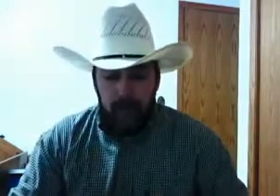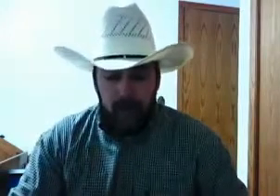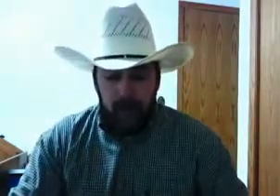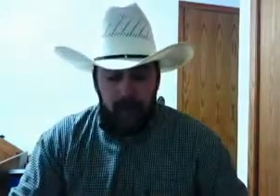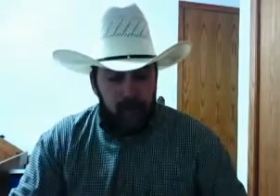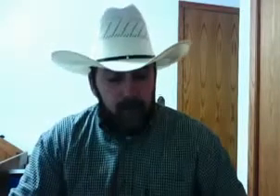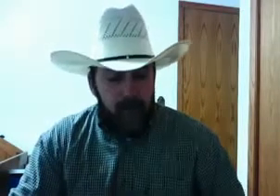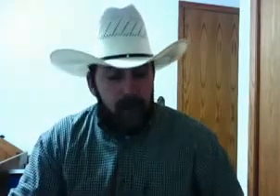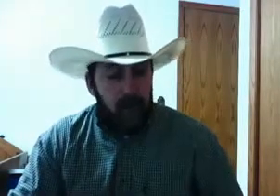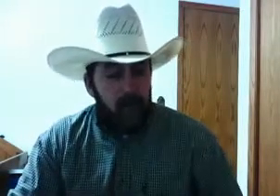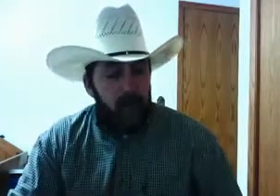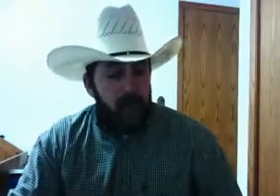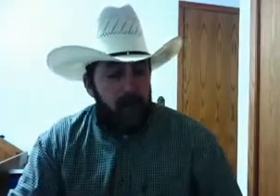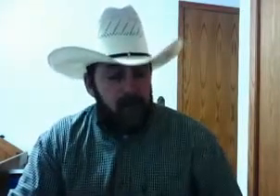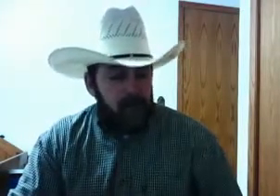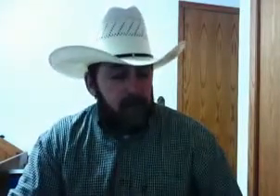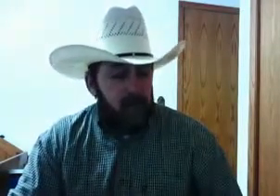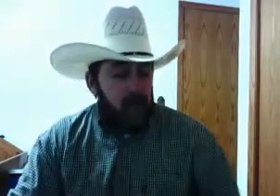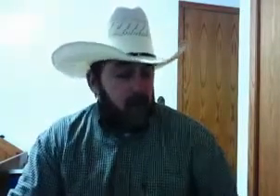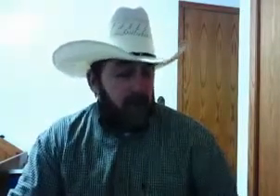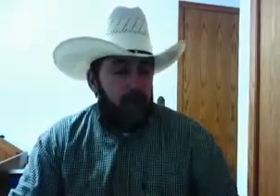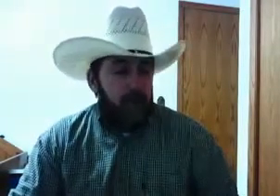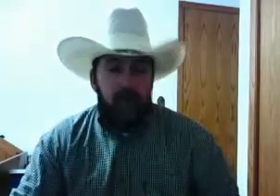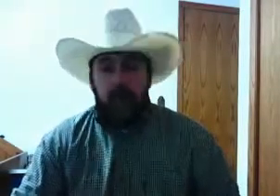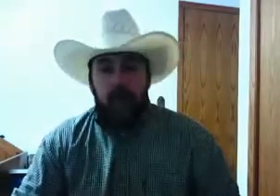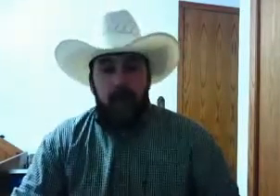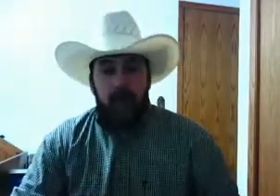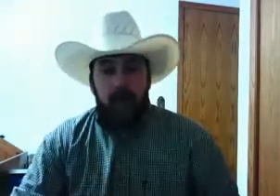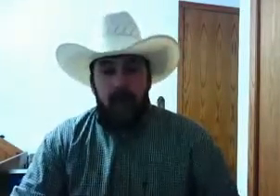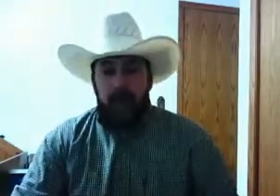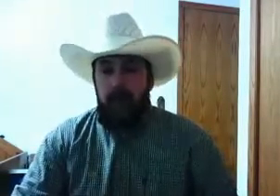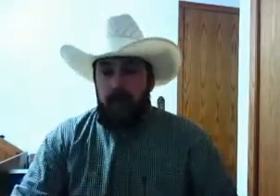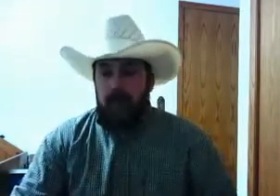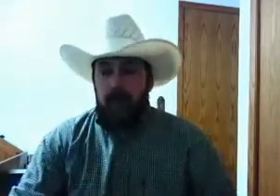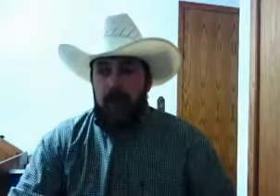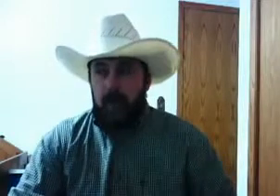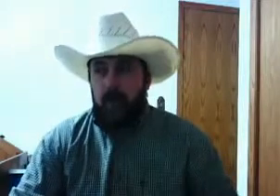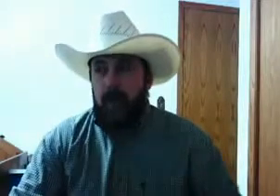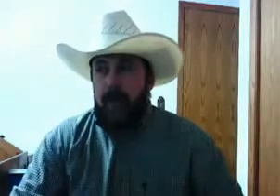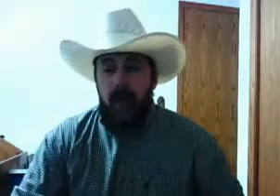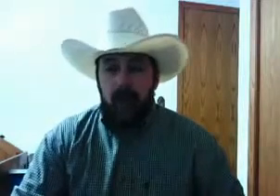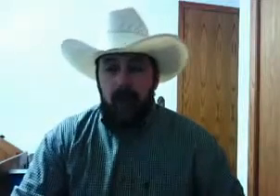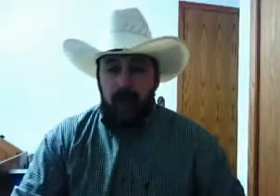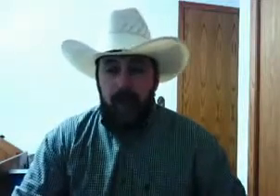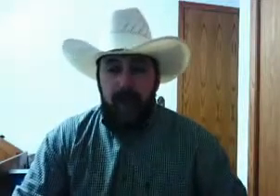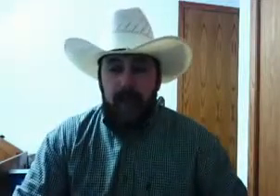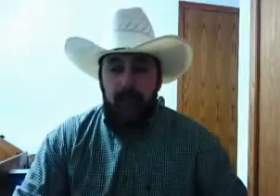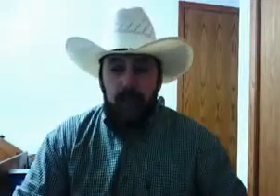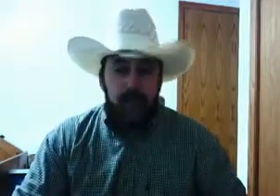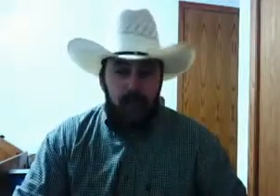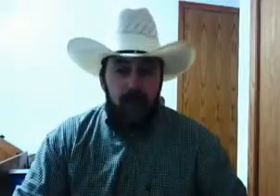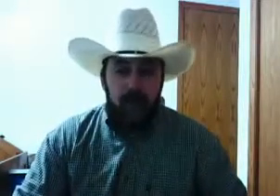But yet, we have a government that says, if you want to turn her in, if you want to turn him or her in for spanking you, turn them in.